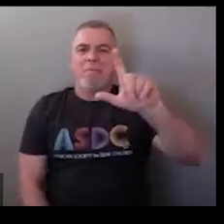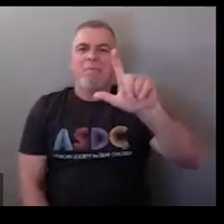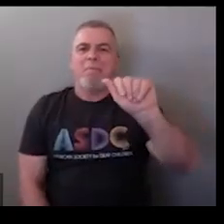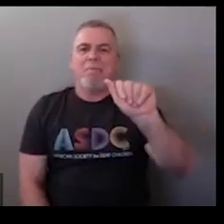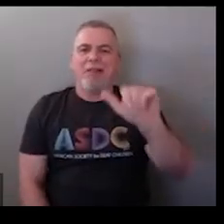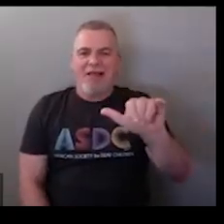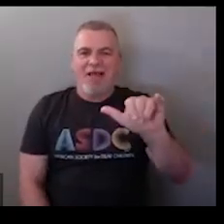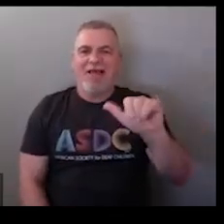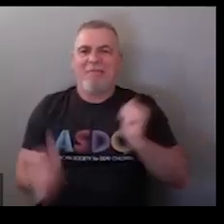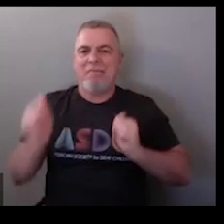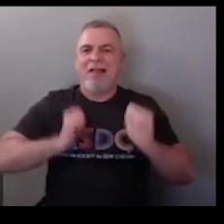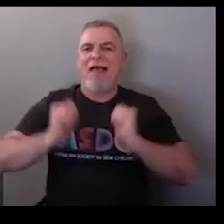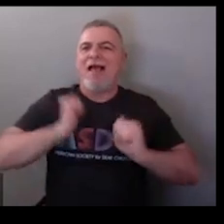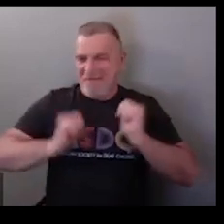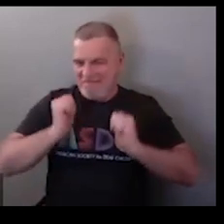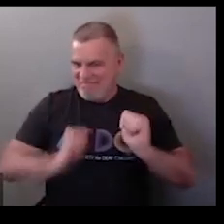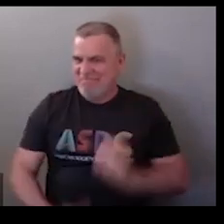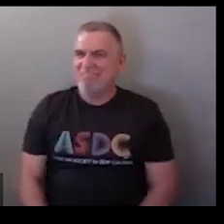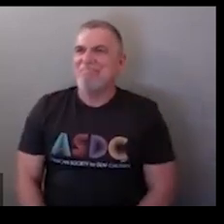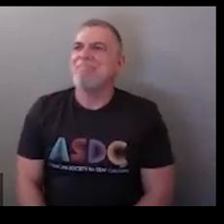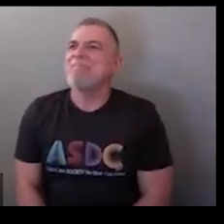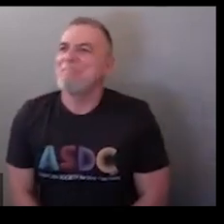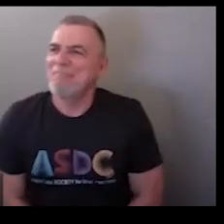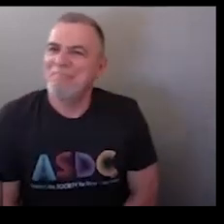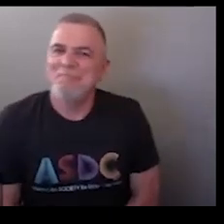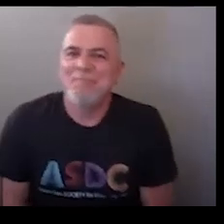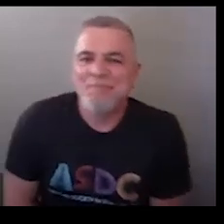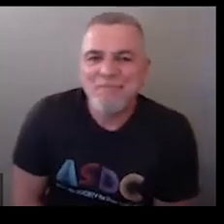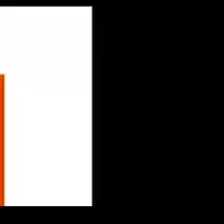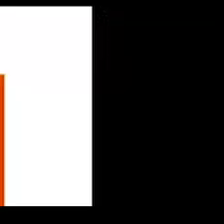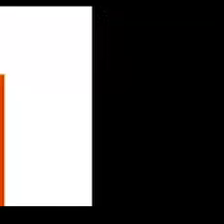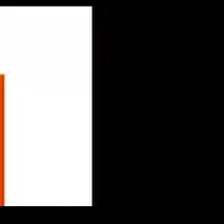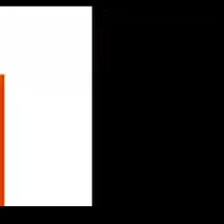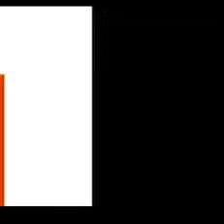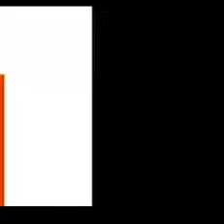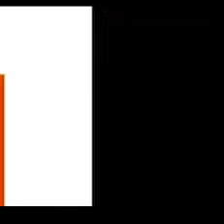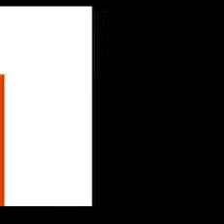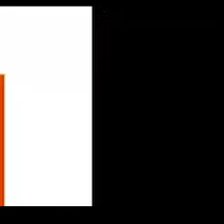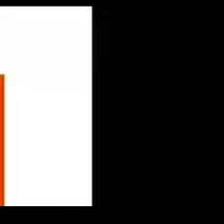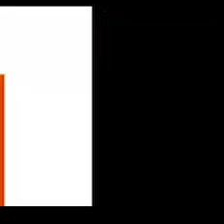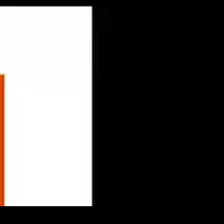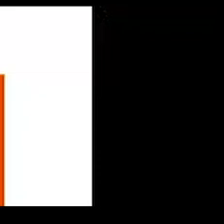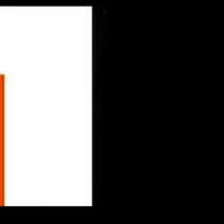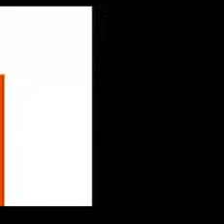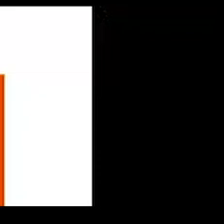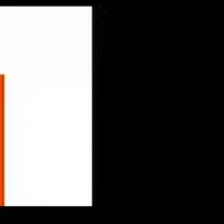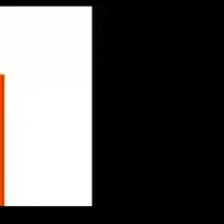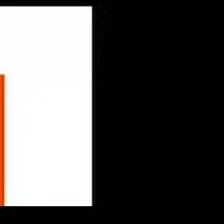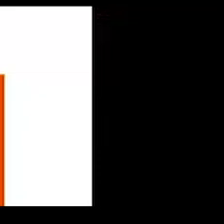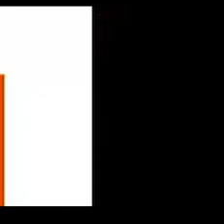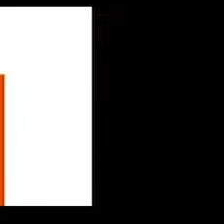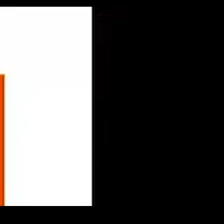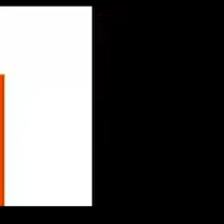so again play is also done with that sign other question what about the sign for shop or home ec